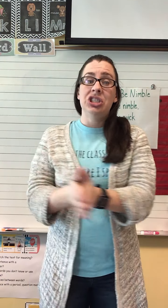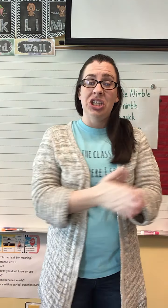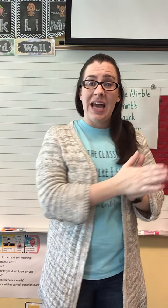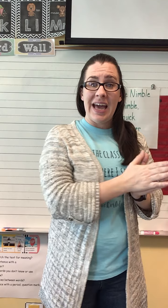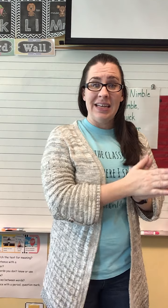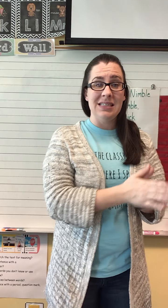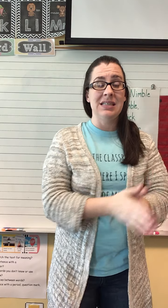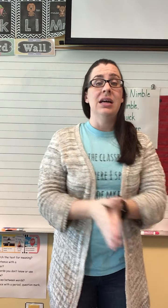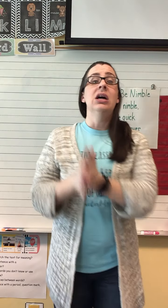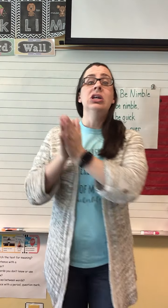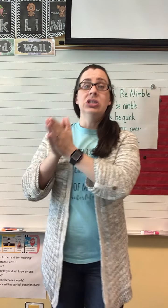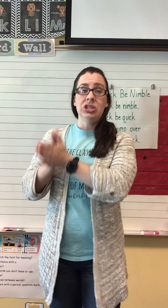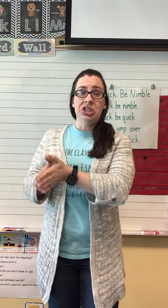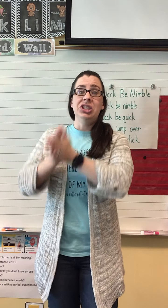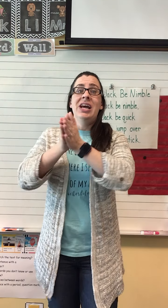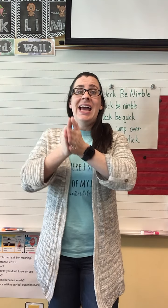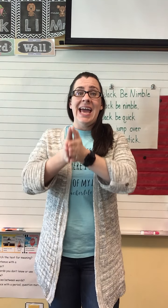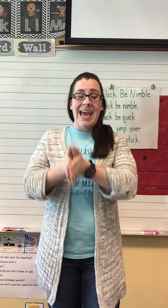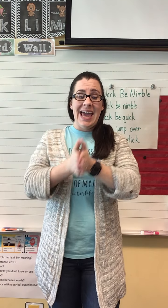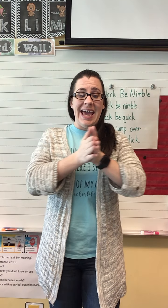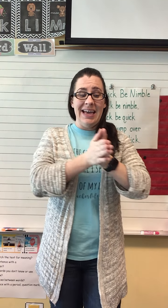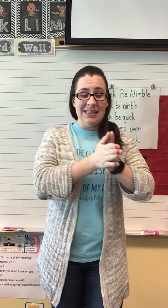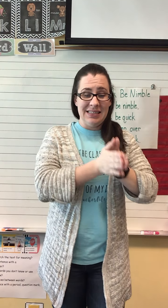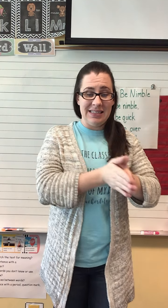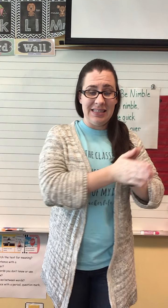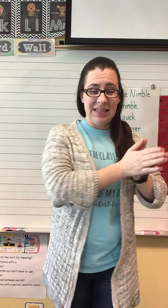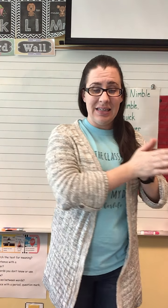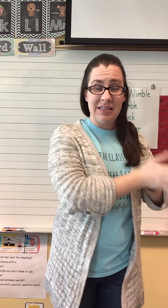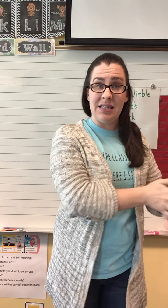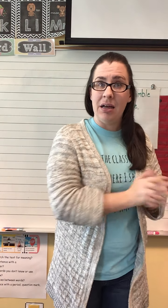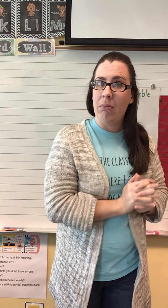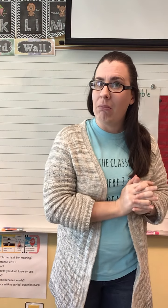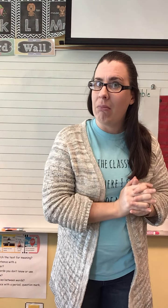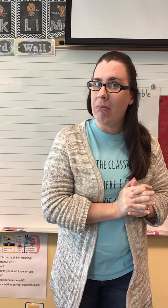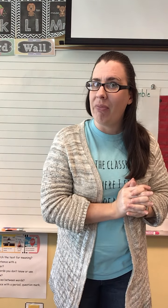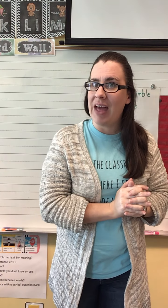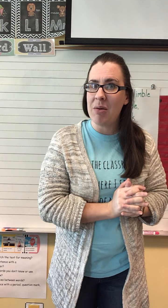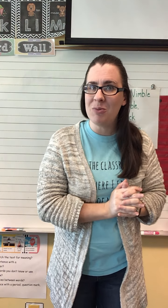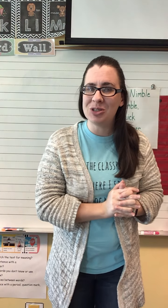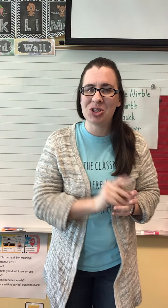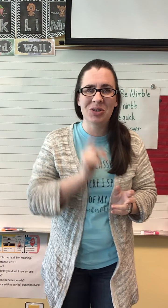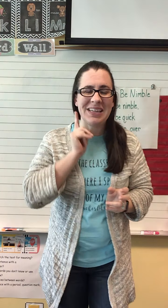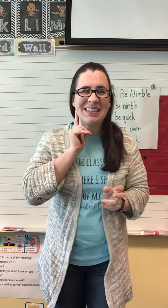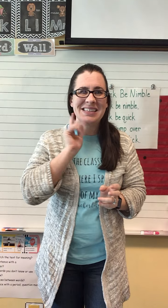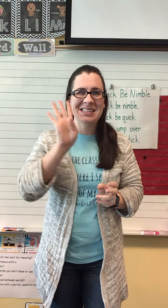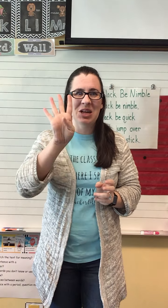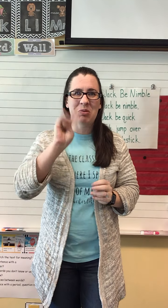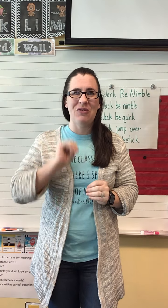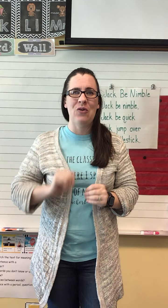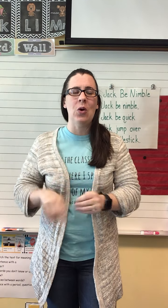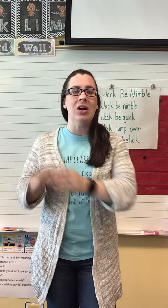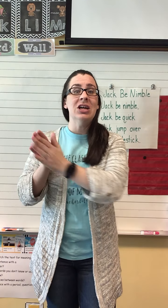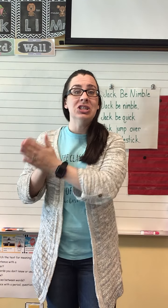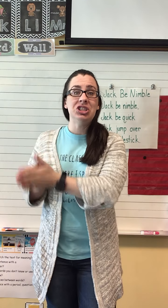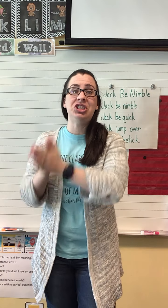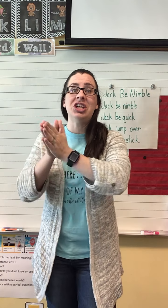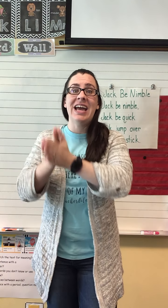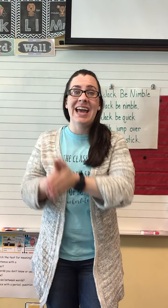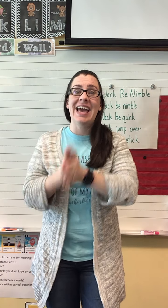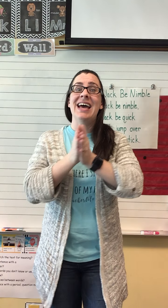Chest. Ch. Est. T. That one was tricky. Listen, there were four. Ch. E.